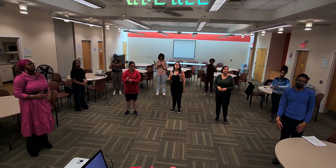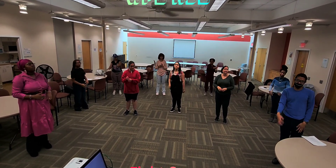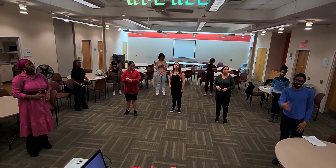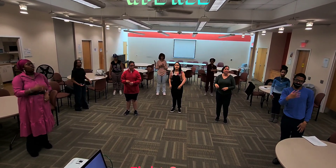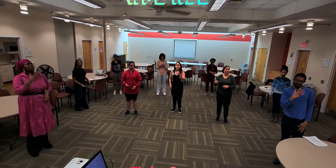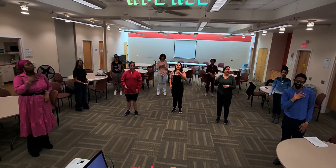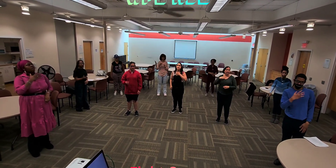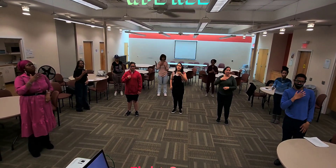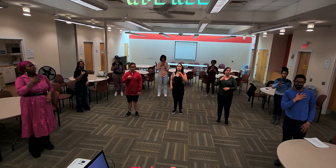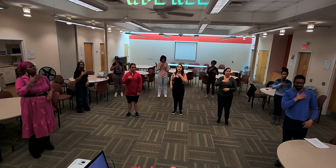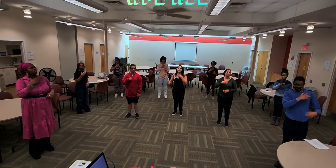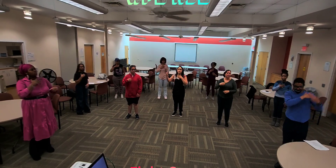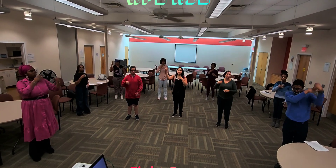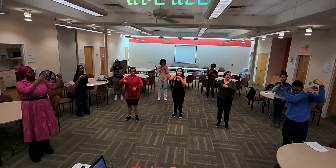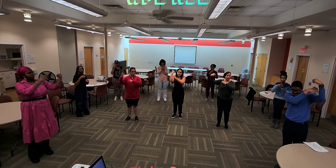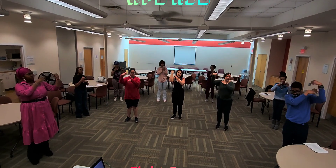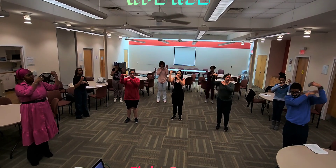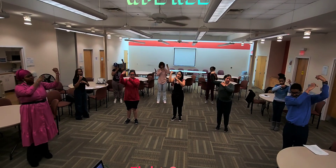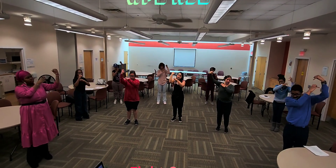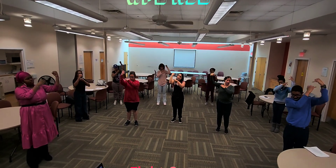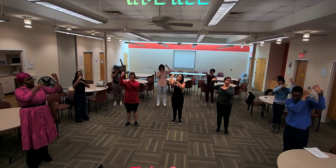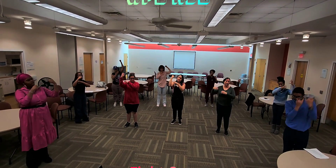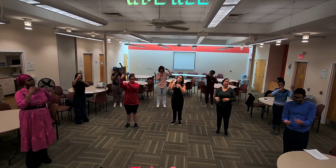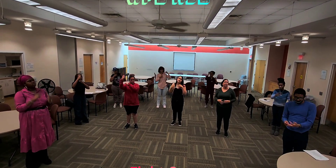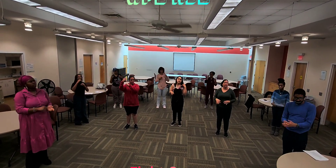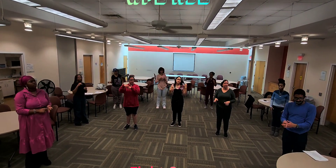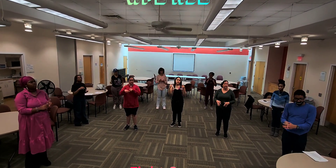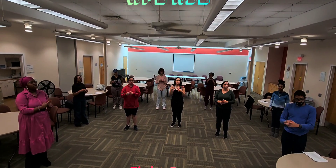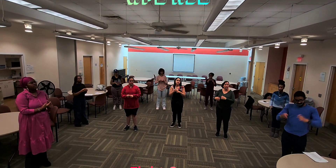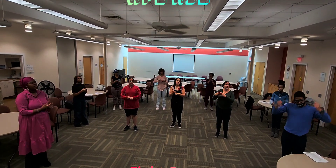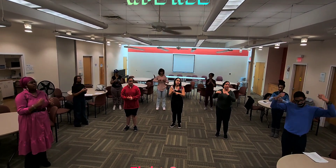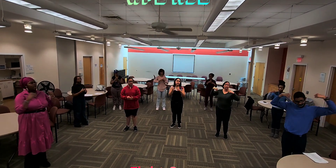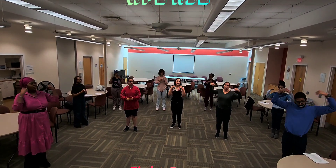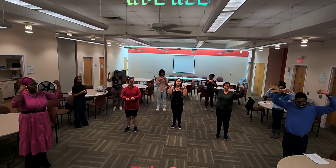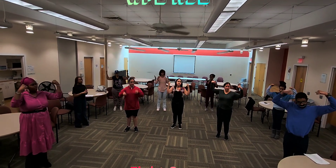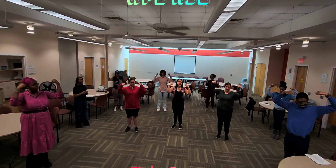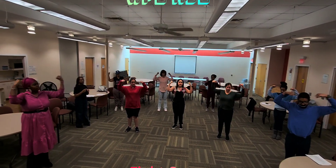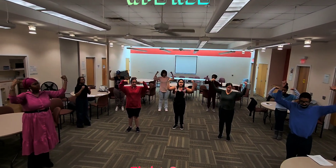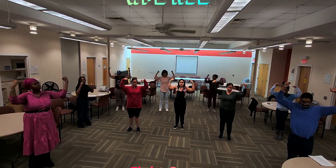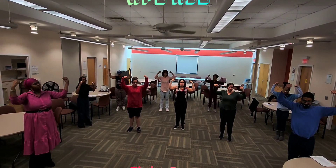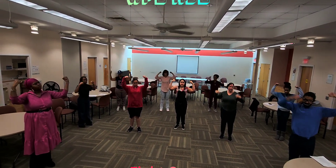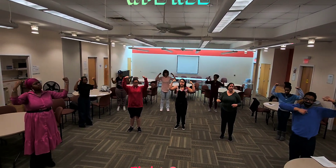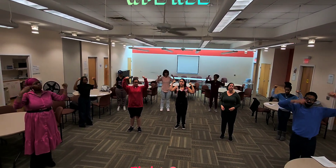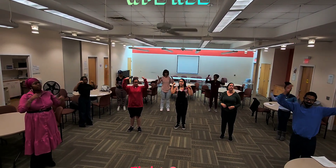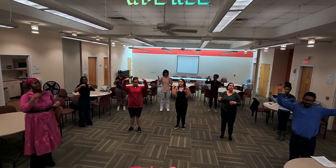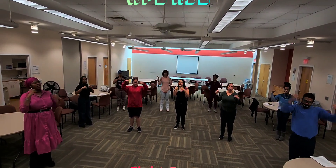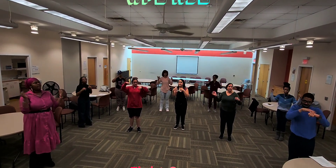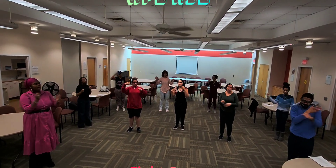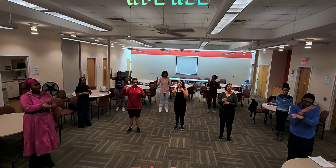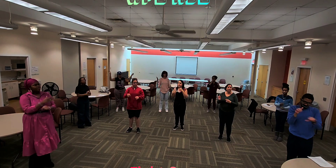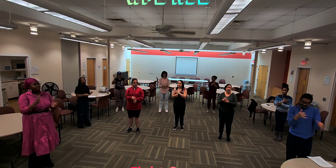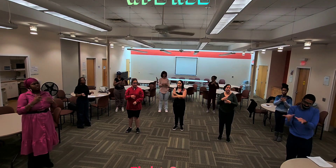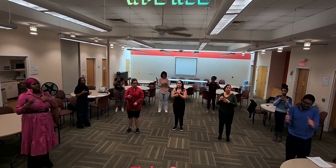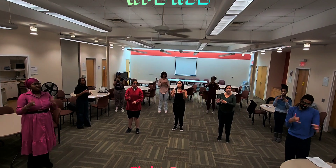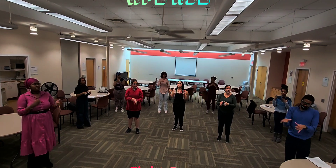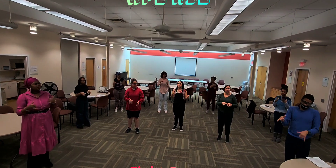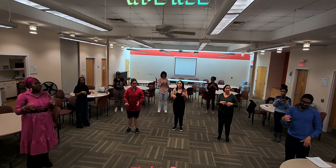My power's turned on, I'm right now I'll be strong, I'll play my fight